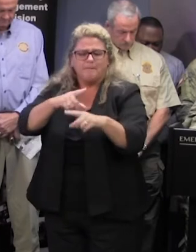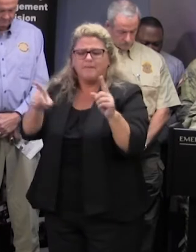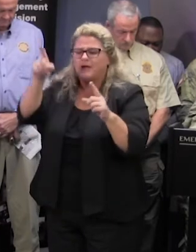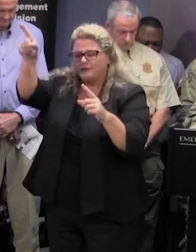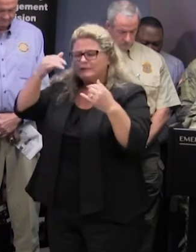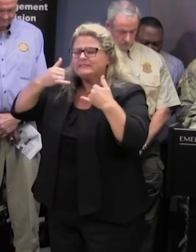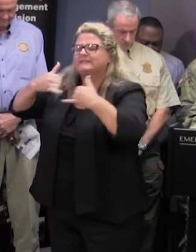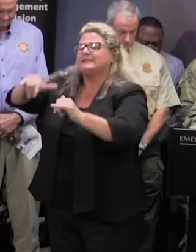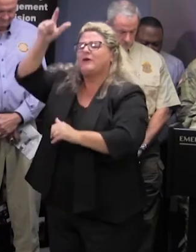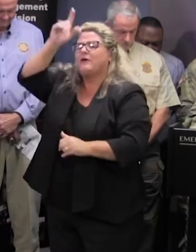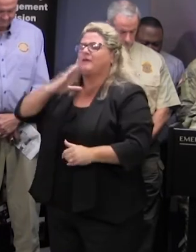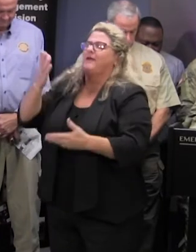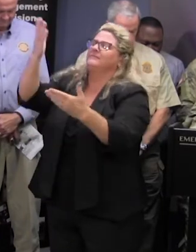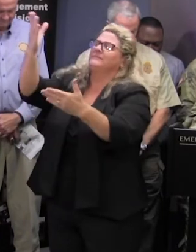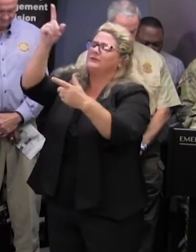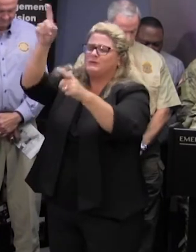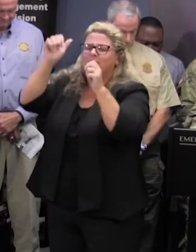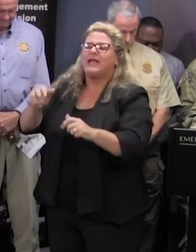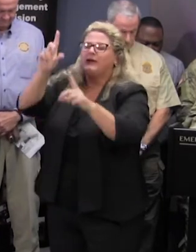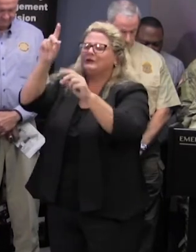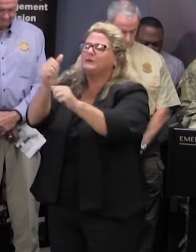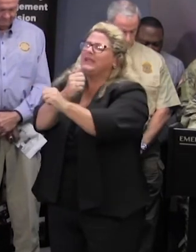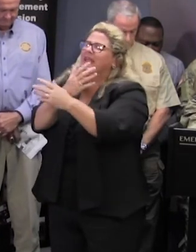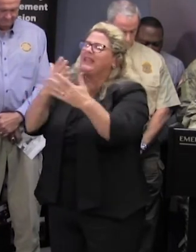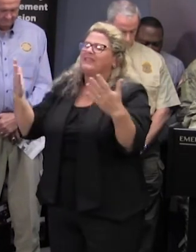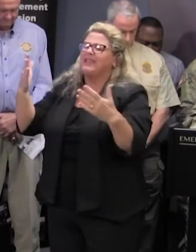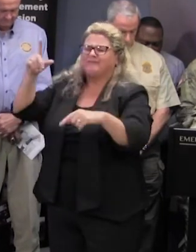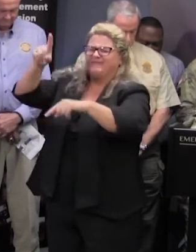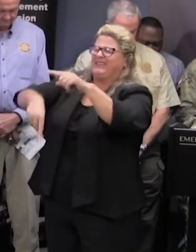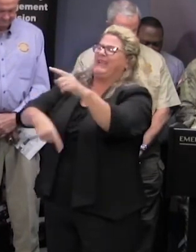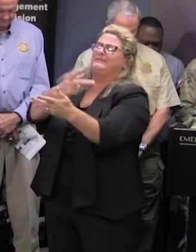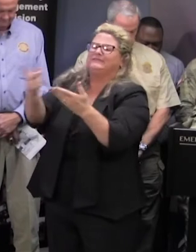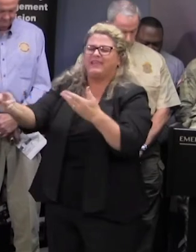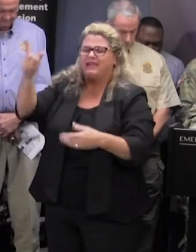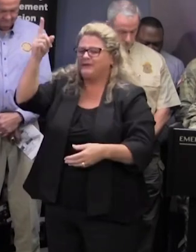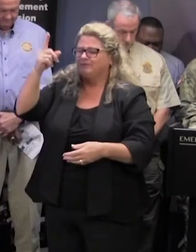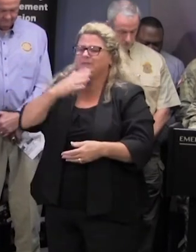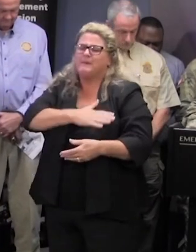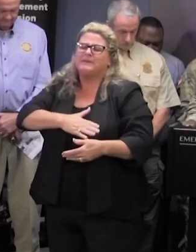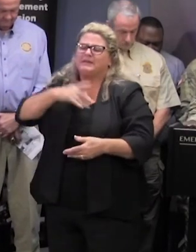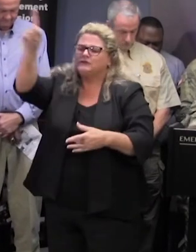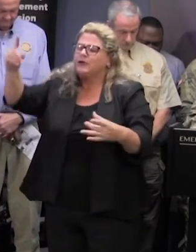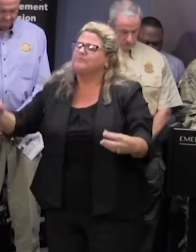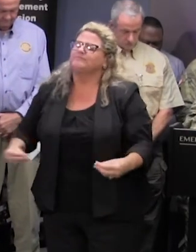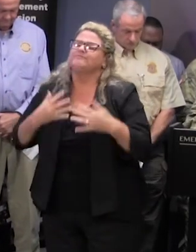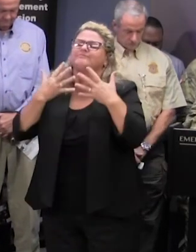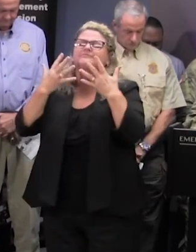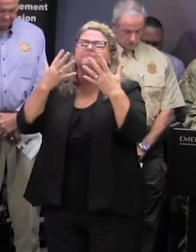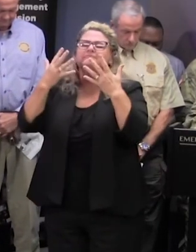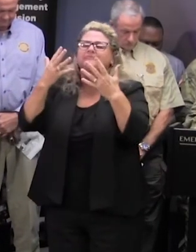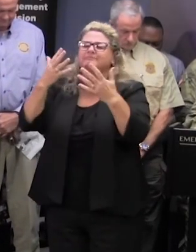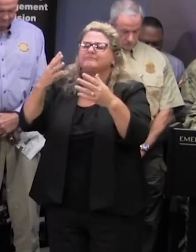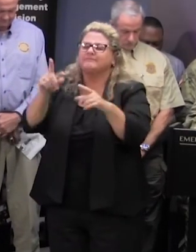and you're able to do anything but fail so right now we pray that you would move in a mighty way as the water